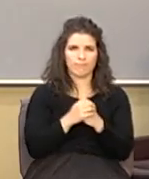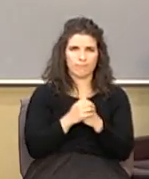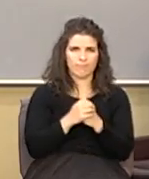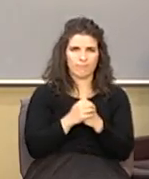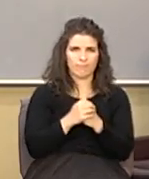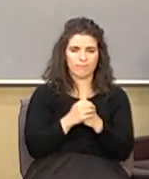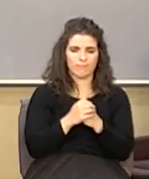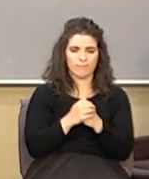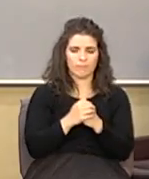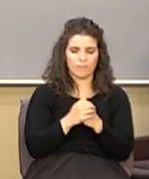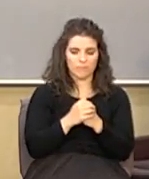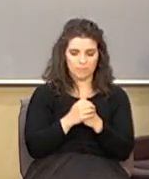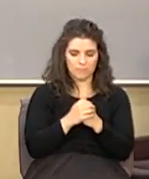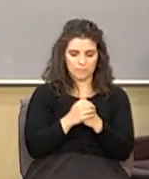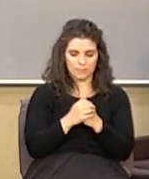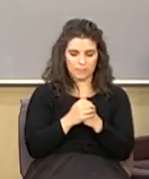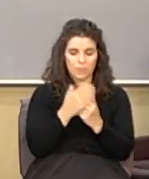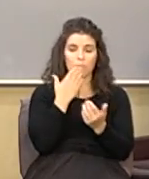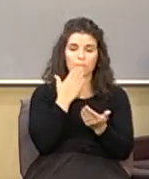bad doctrine